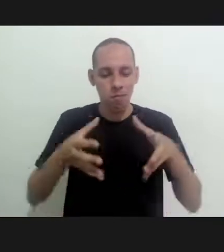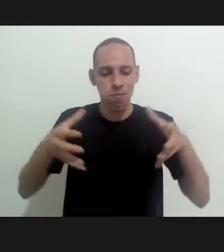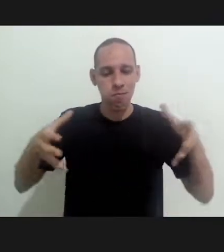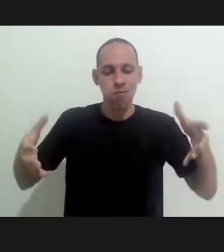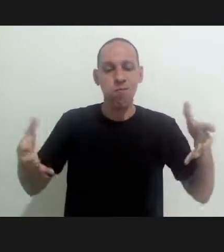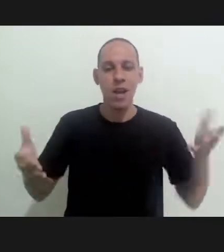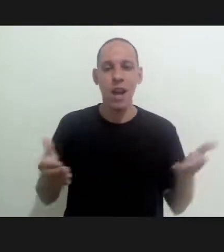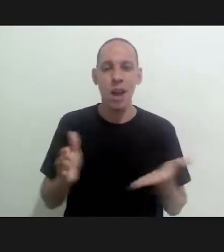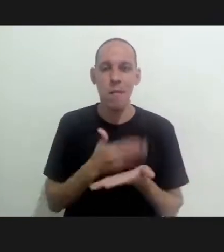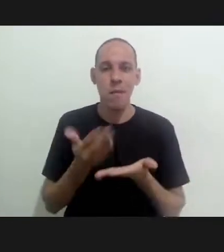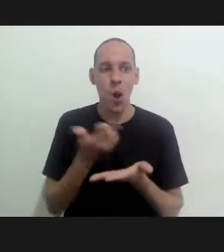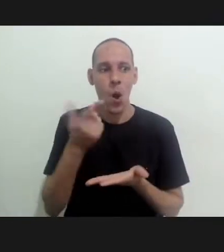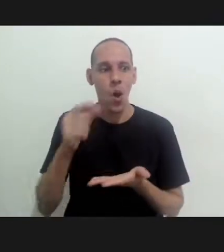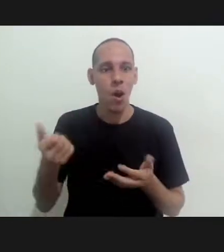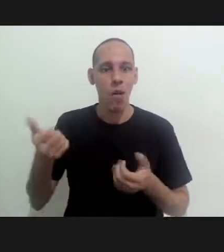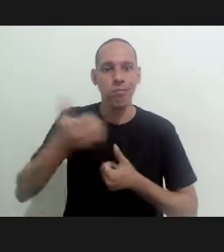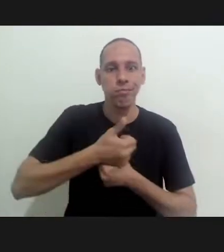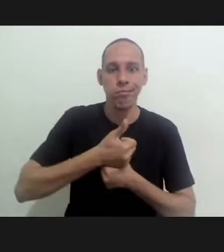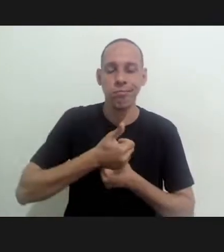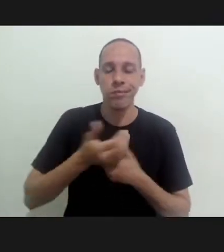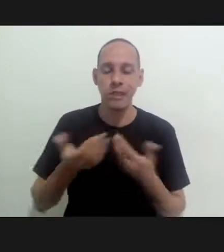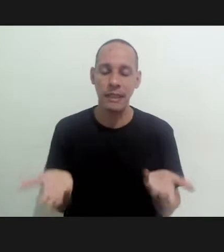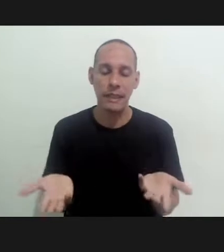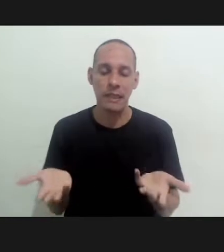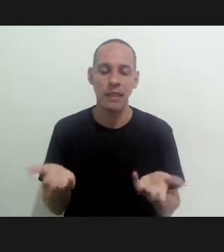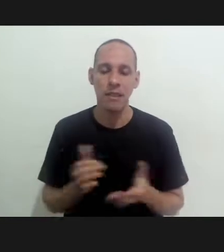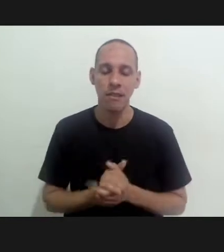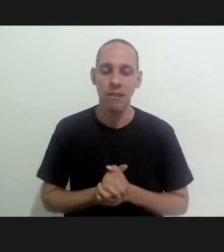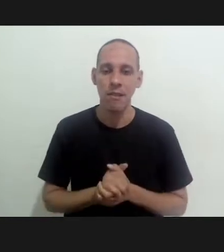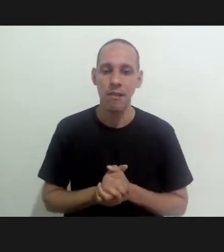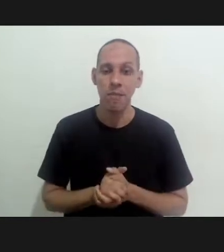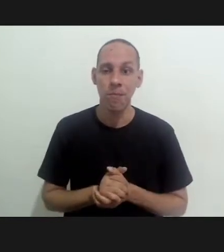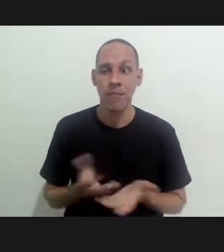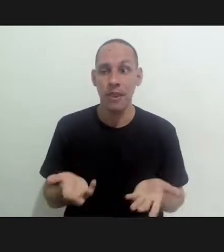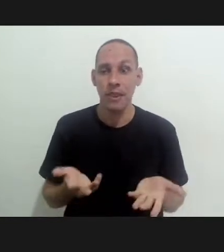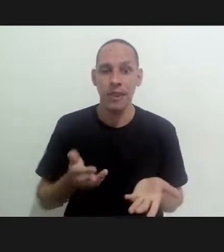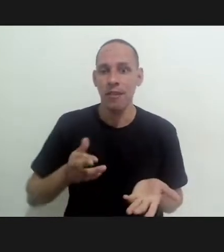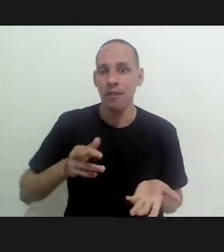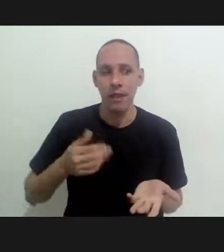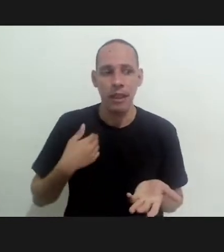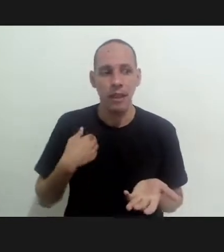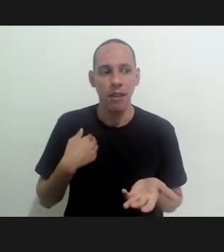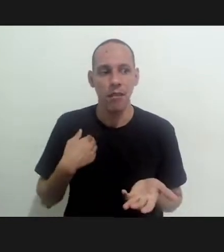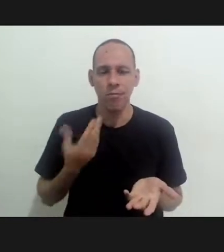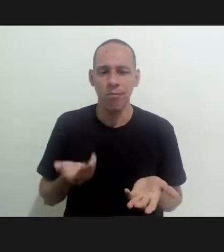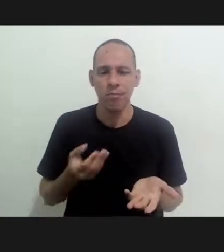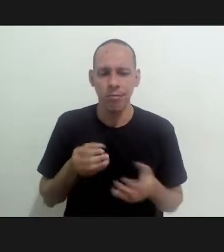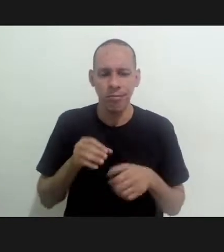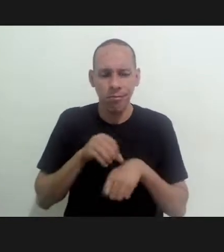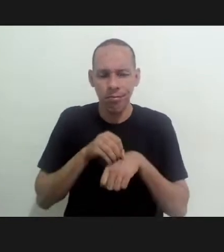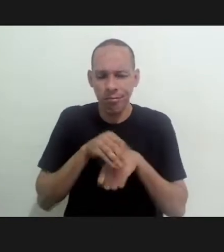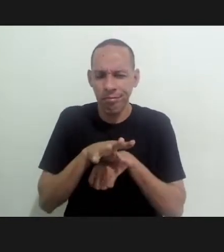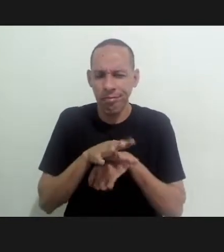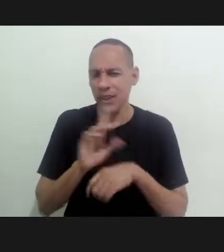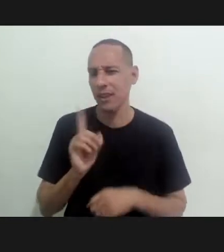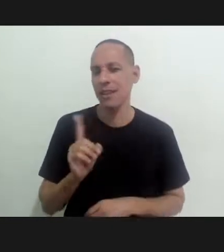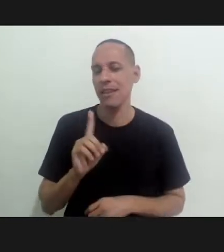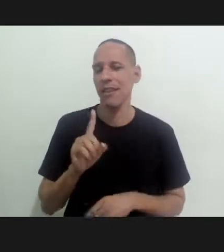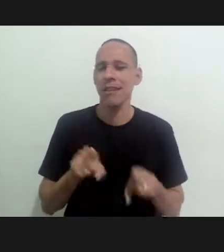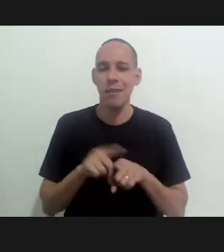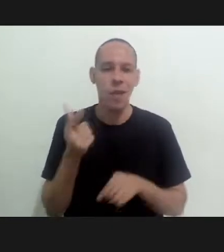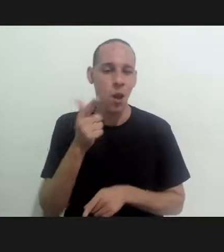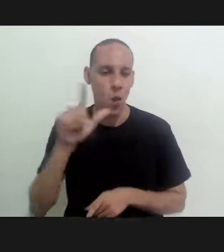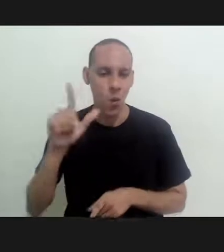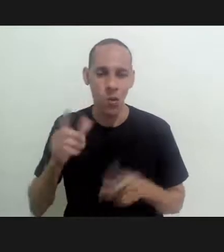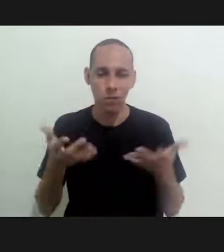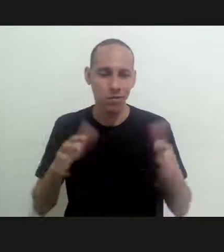market which was the appearance of predatory journals i would no longer recommend and i don't think anyone